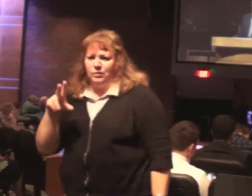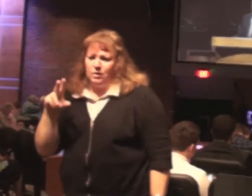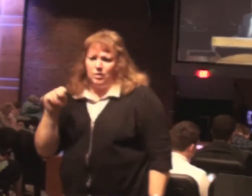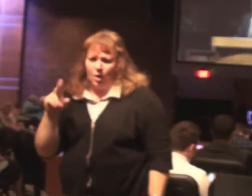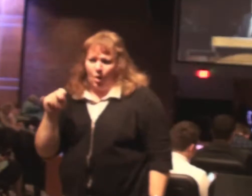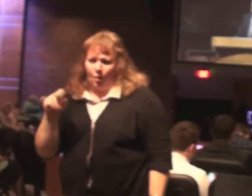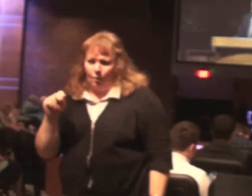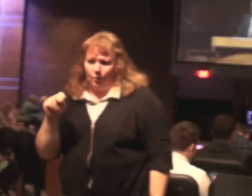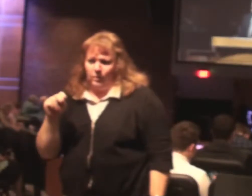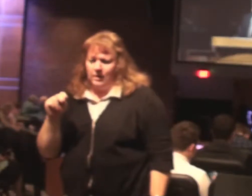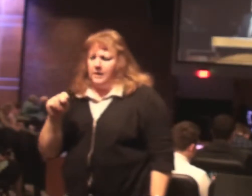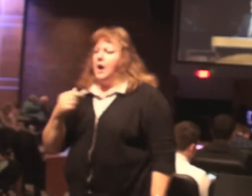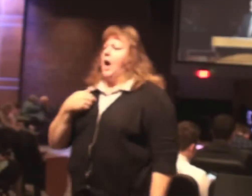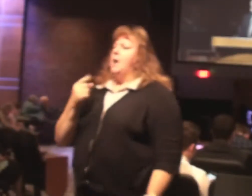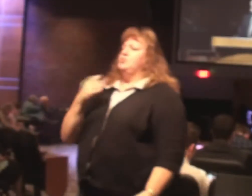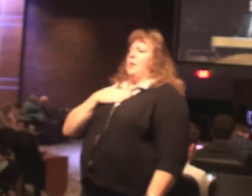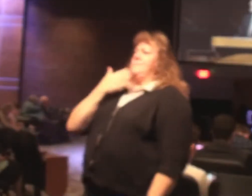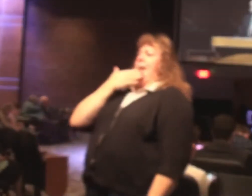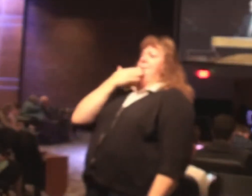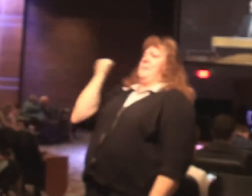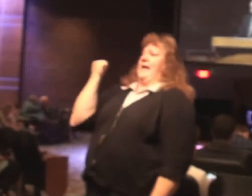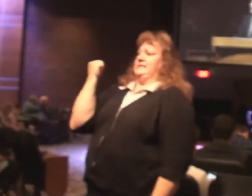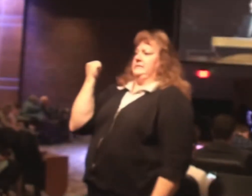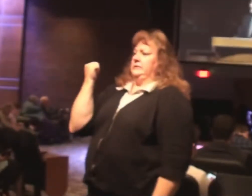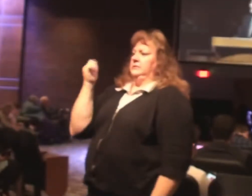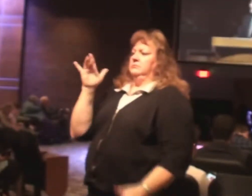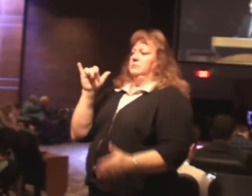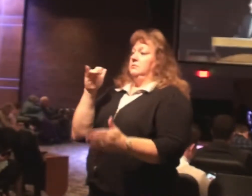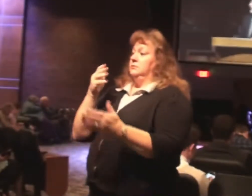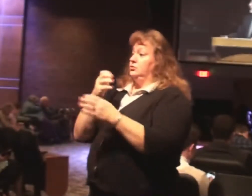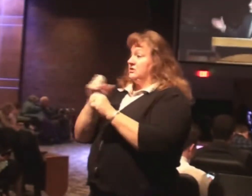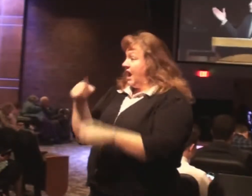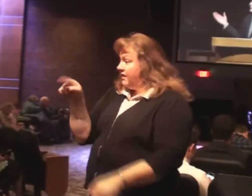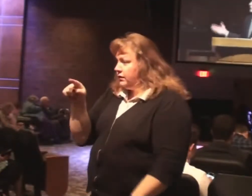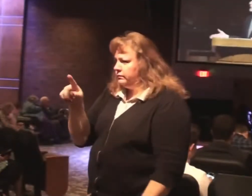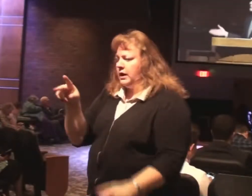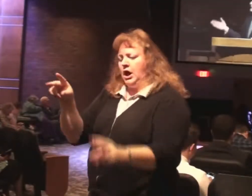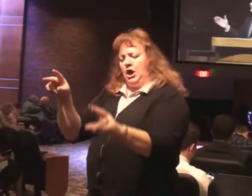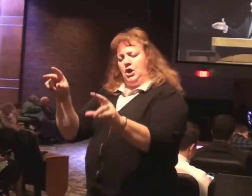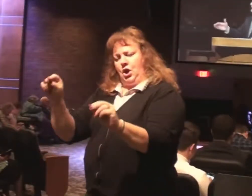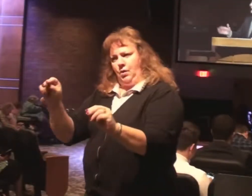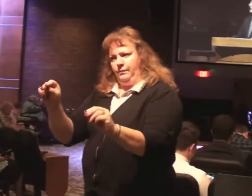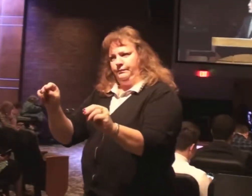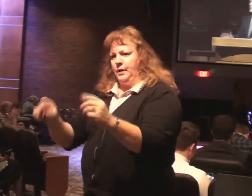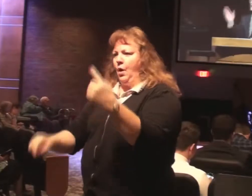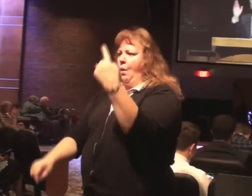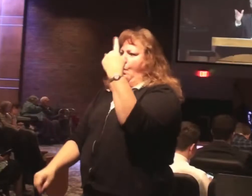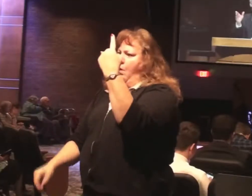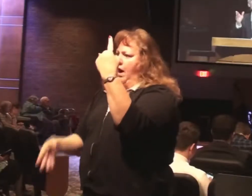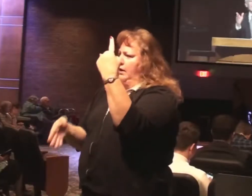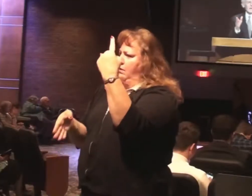doing your best is not a way of salvation. There is only one way of salvation. You must be born born again.